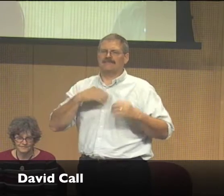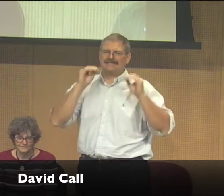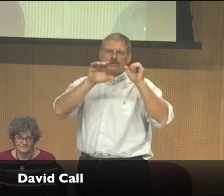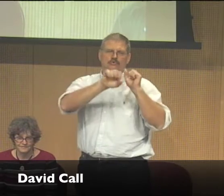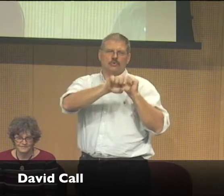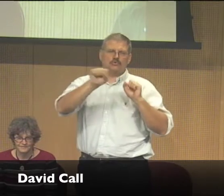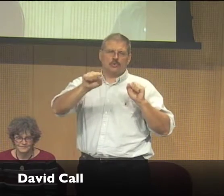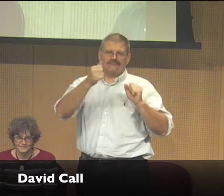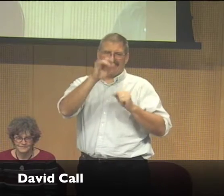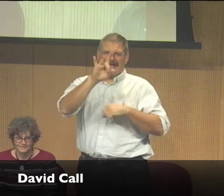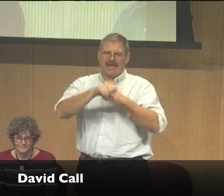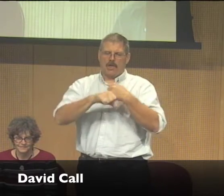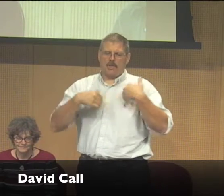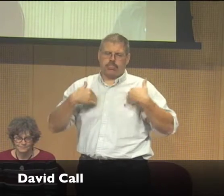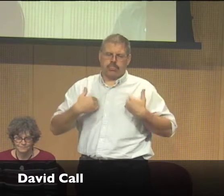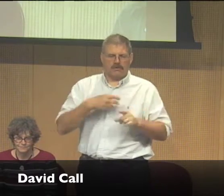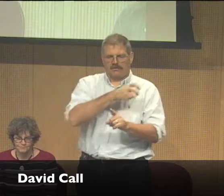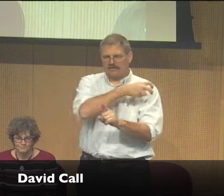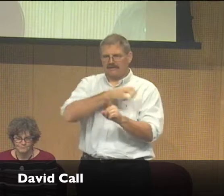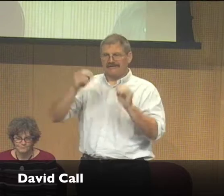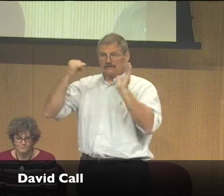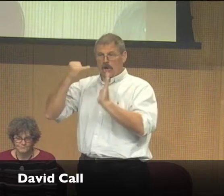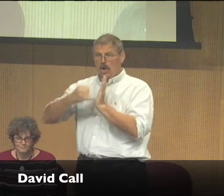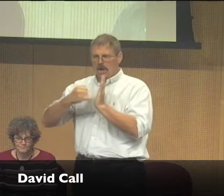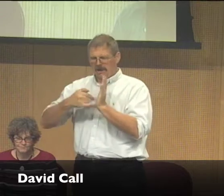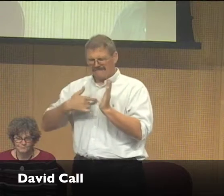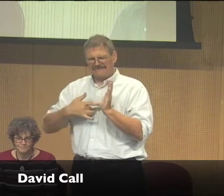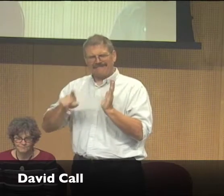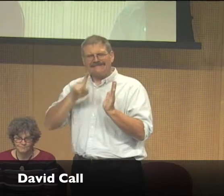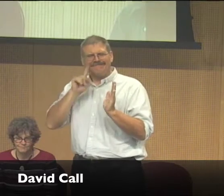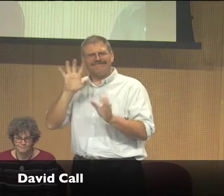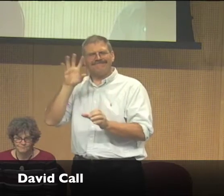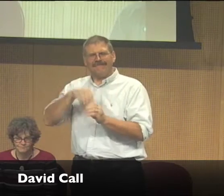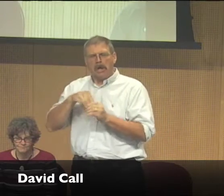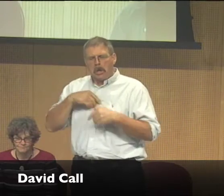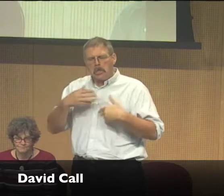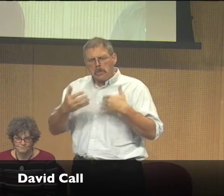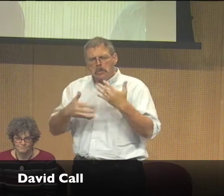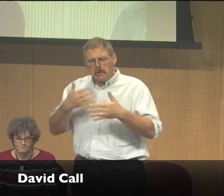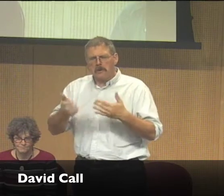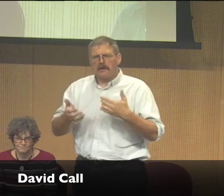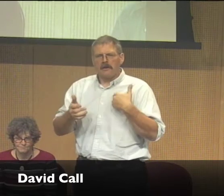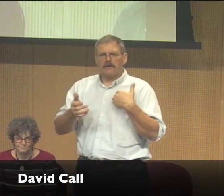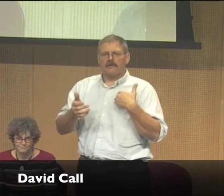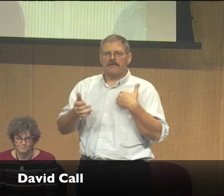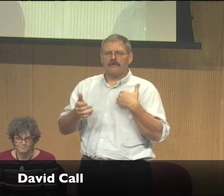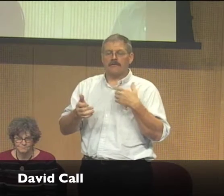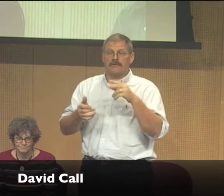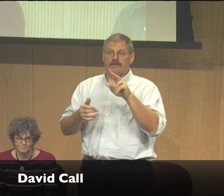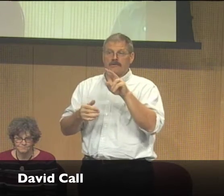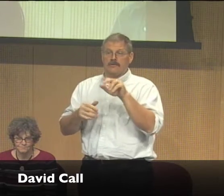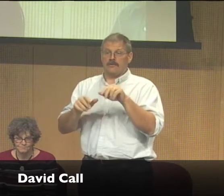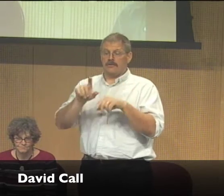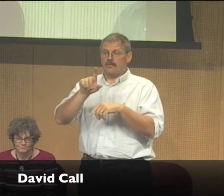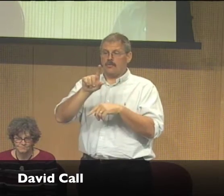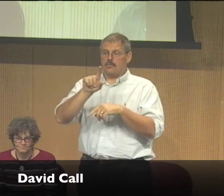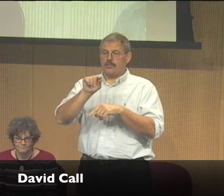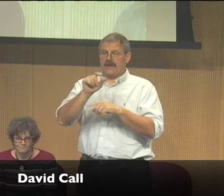And I've been teaching since 2005. I was teaching a lot of social studies, but I decided to really